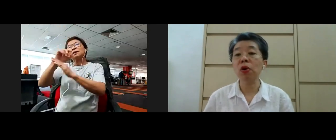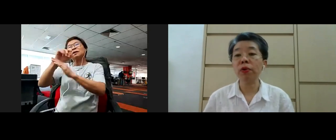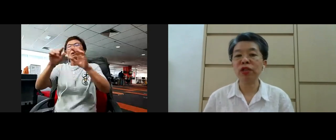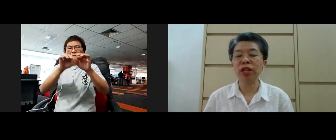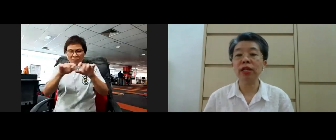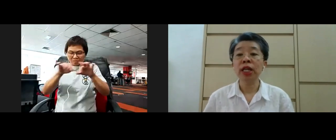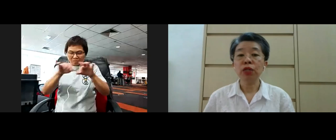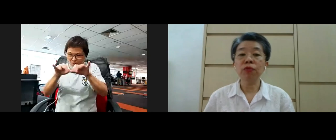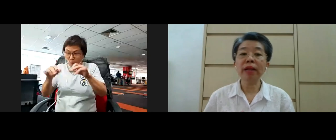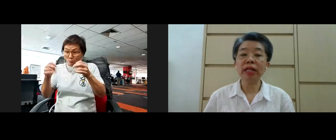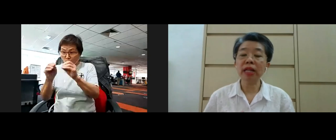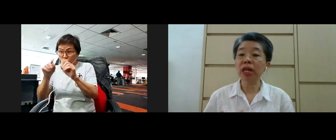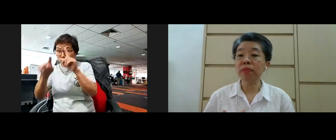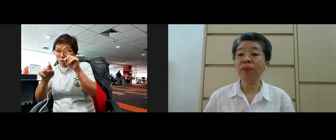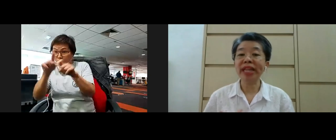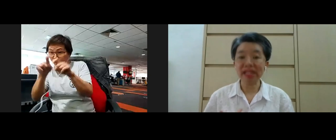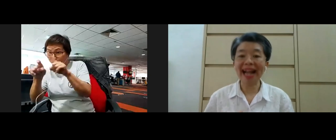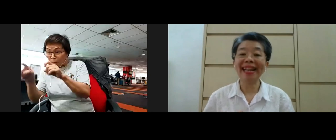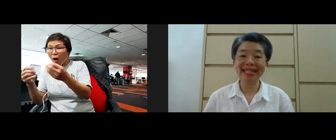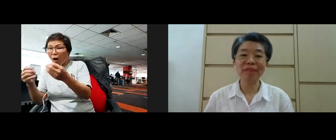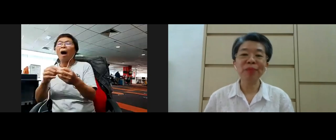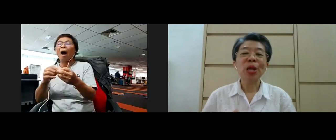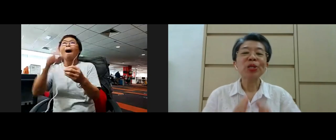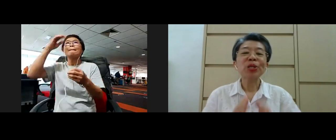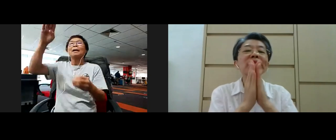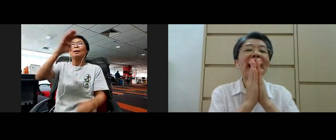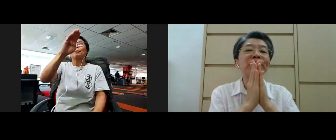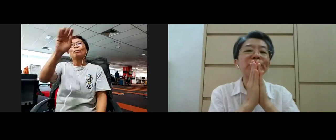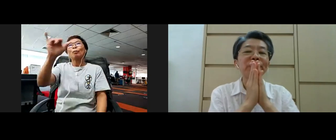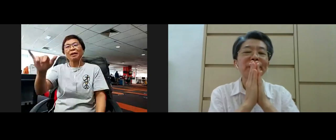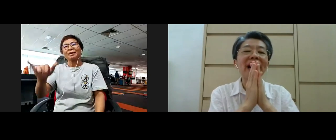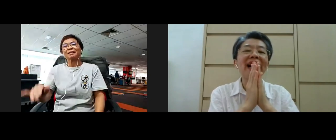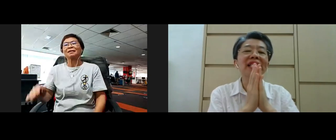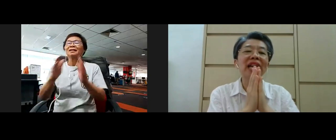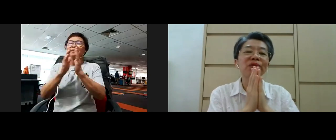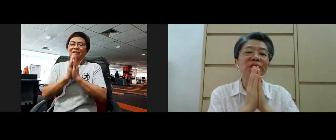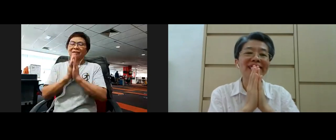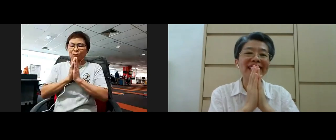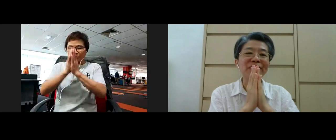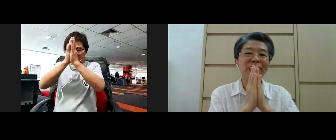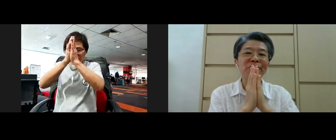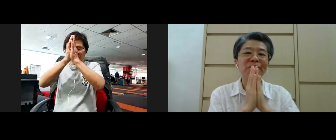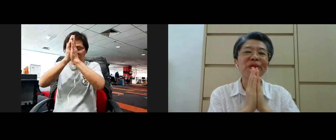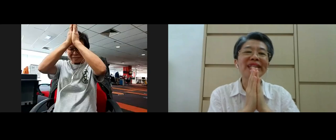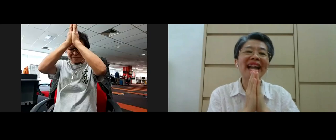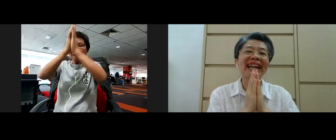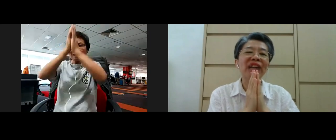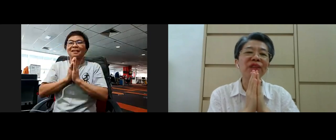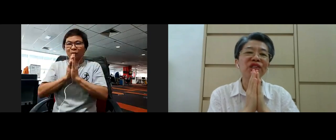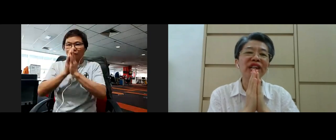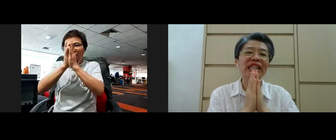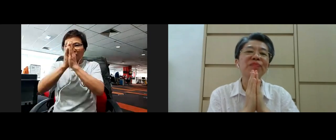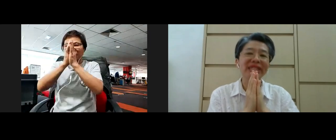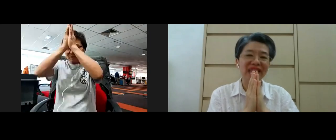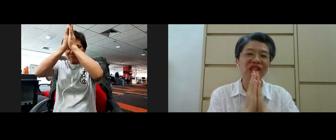there are more questions to what I think brother Bobby has highlighted so Sadhu maha Sadhu to sister Libby for the sign